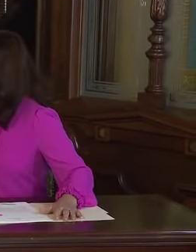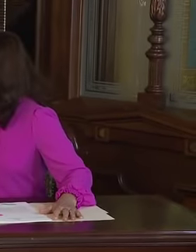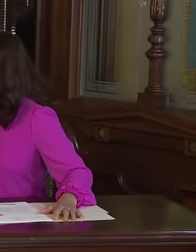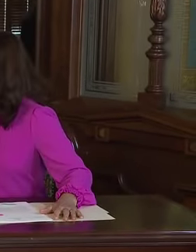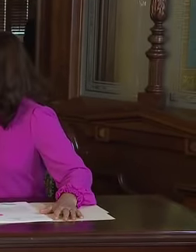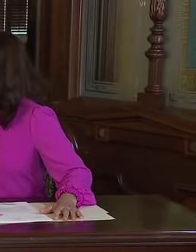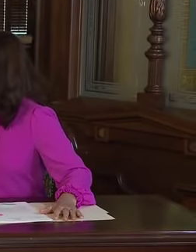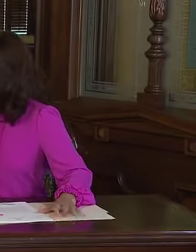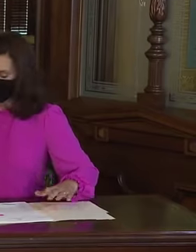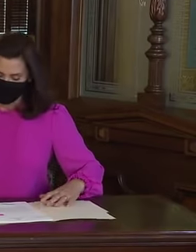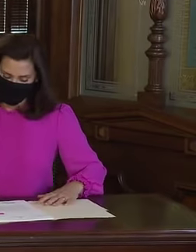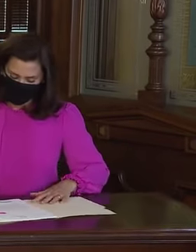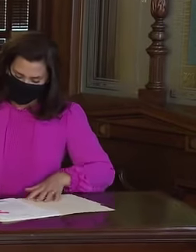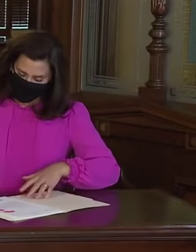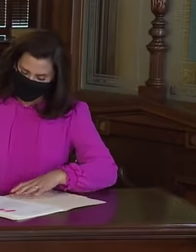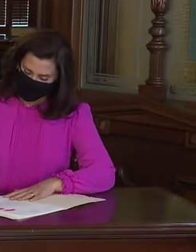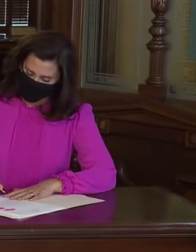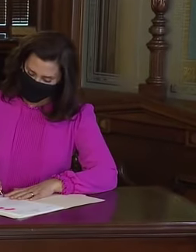So we've got a little Q&A.